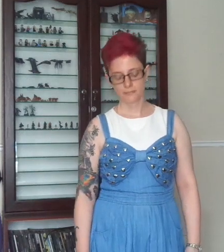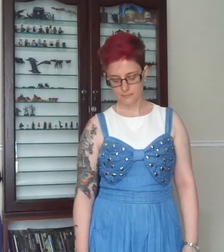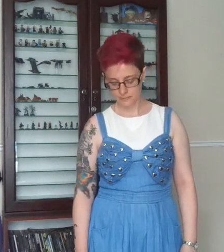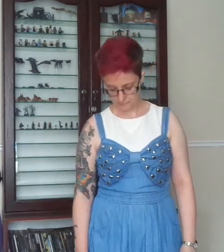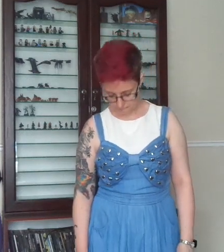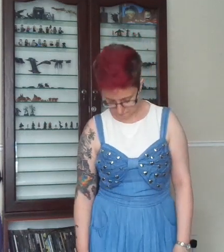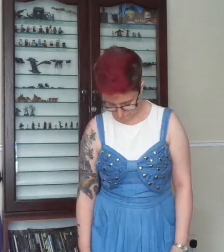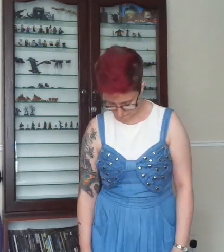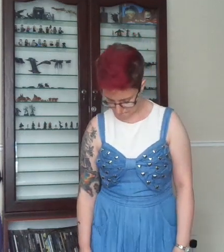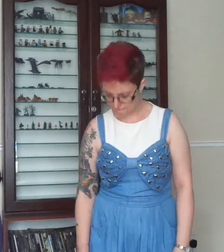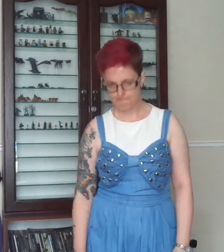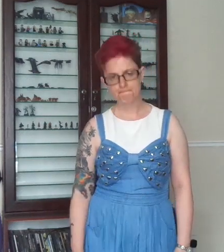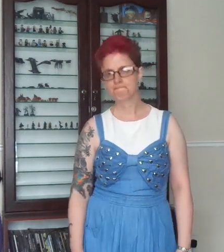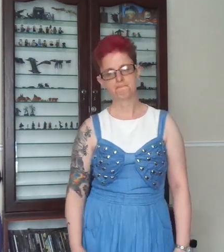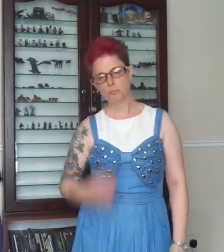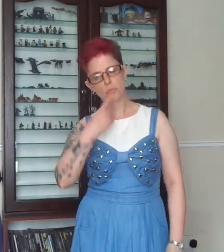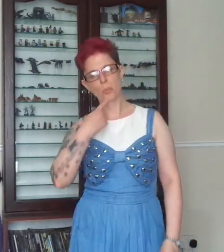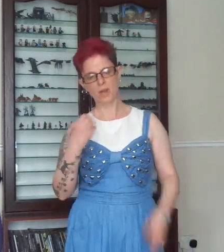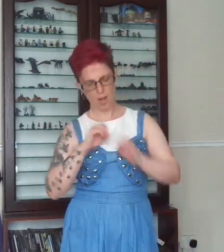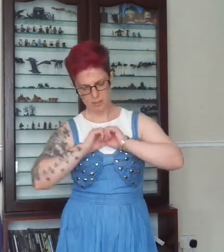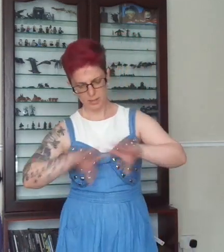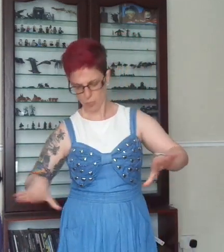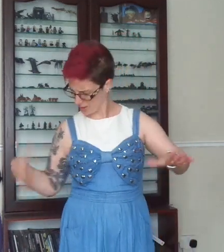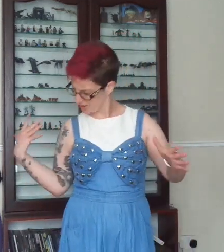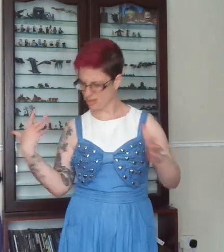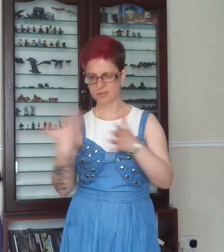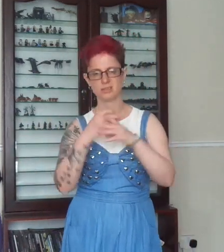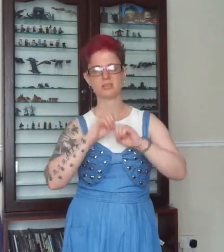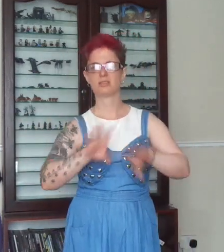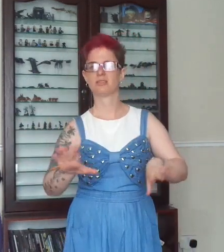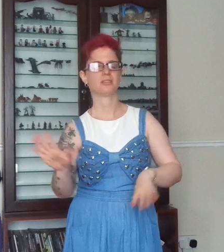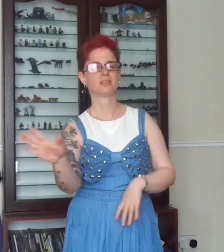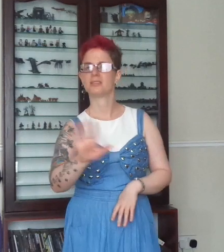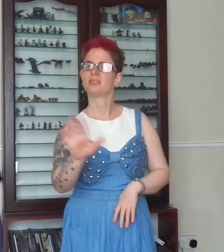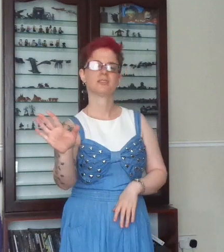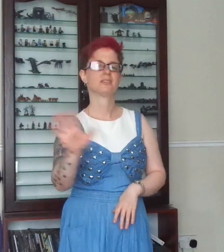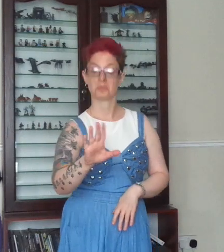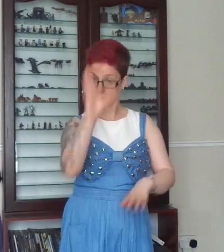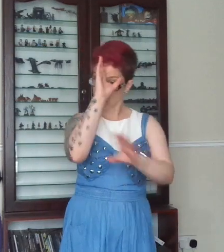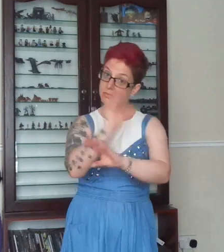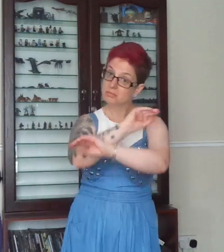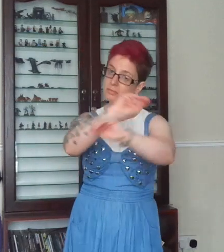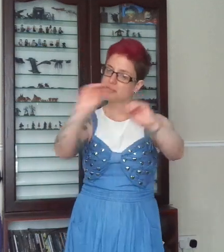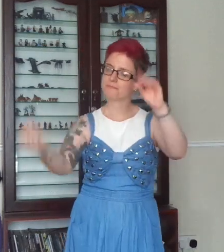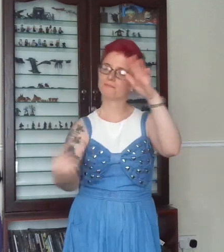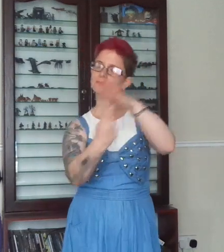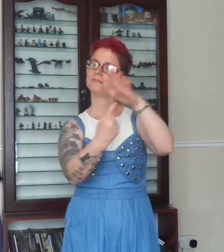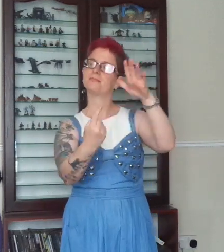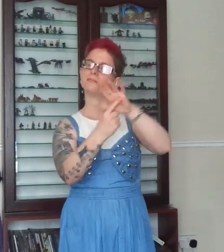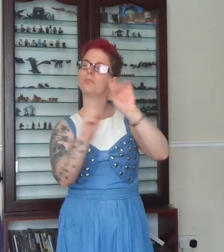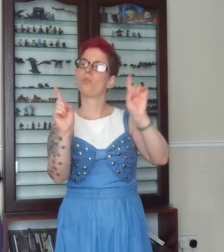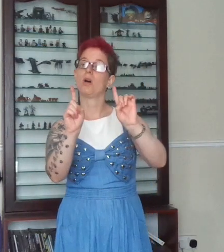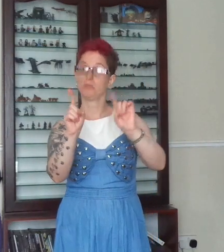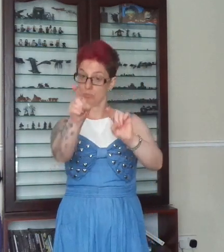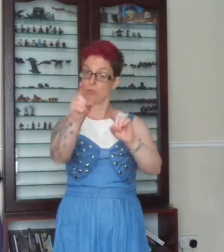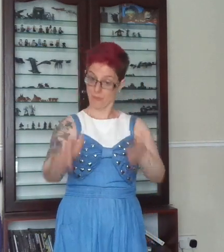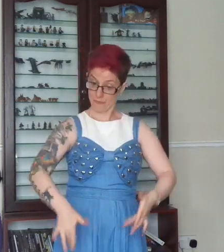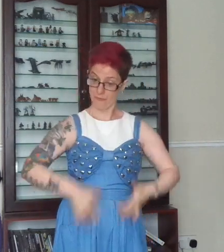Don't tell me this is all for nothing I can only tell you one thing On the nights you